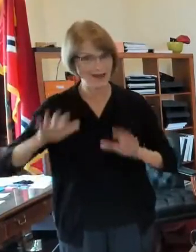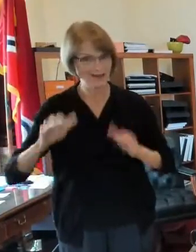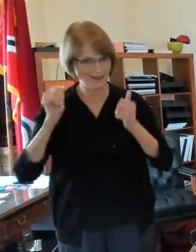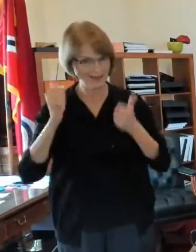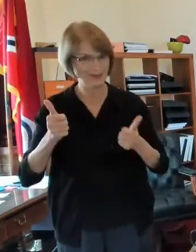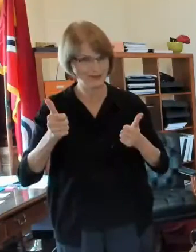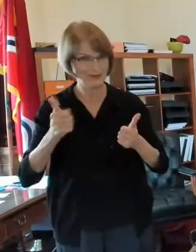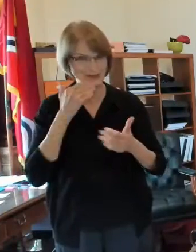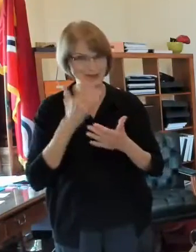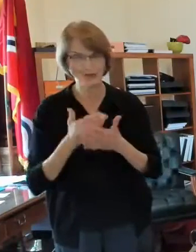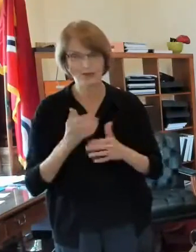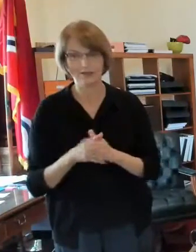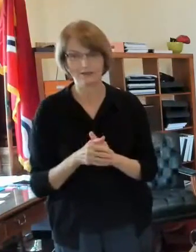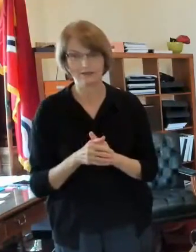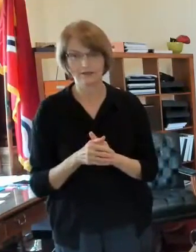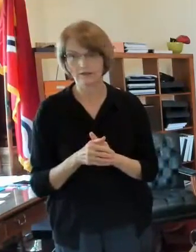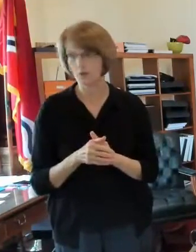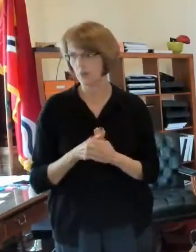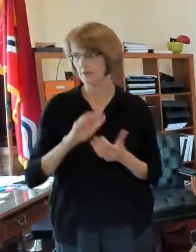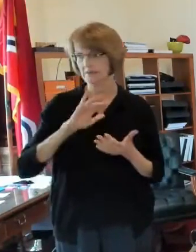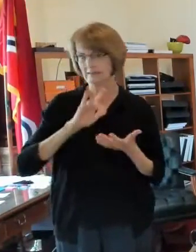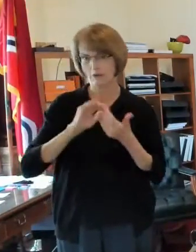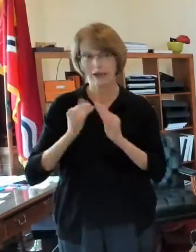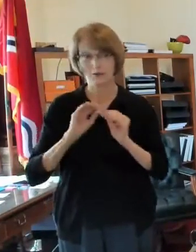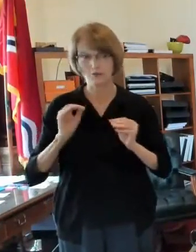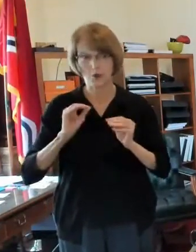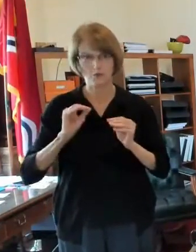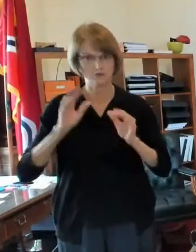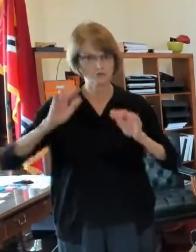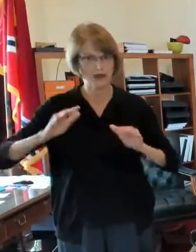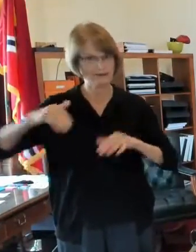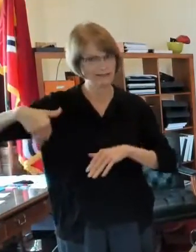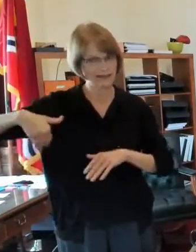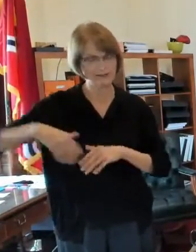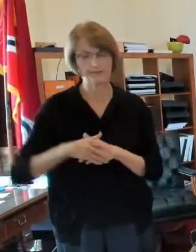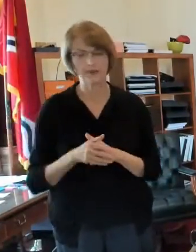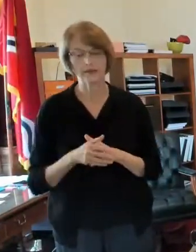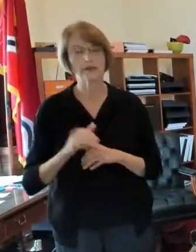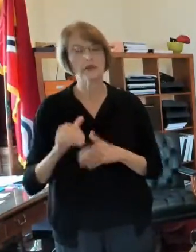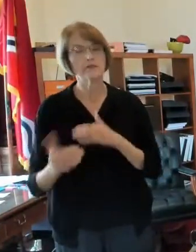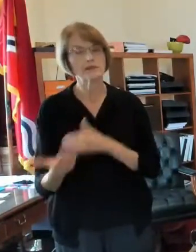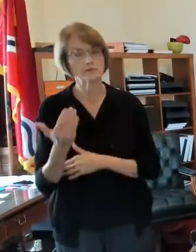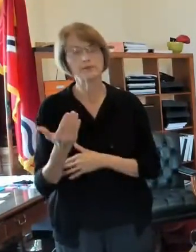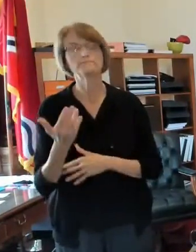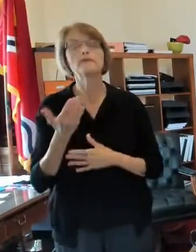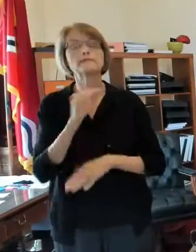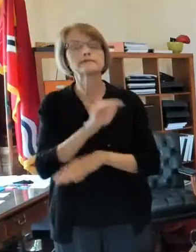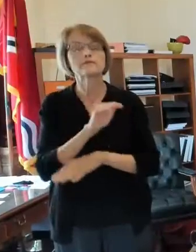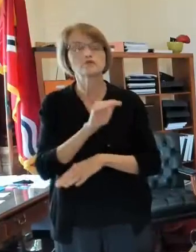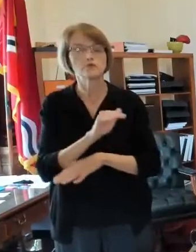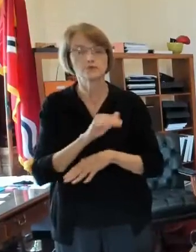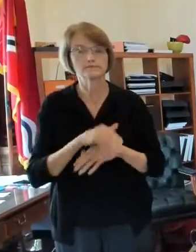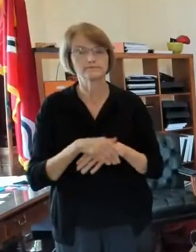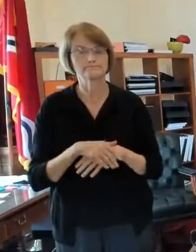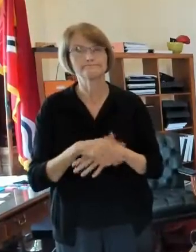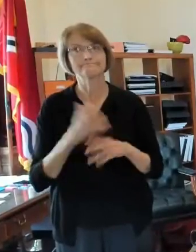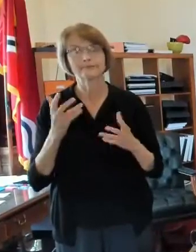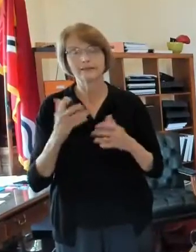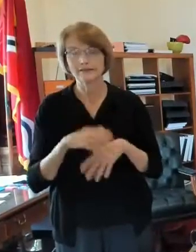at least where I am downtown no rain so this morning or this afternoon rather goodness